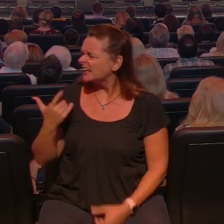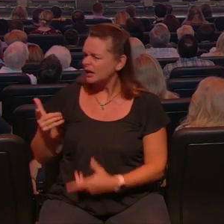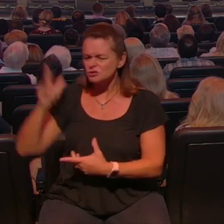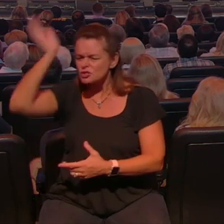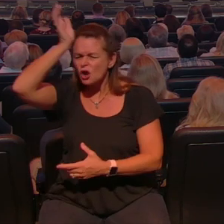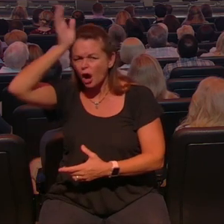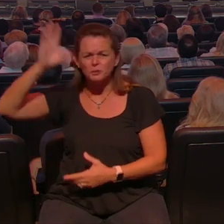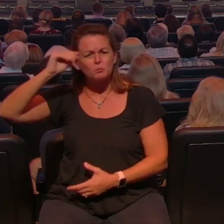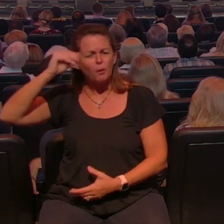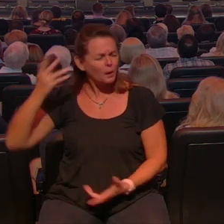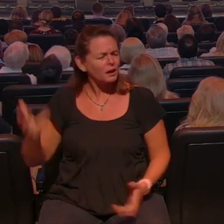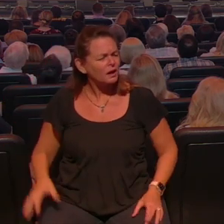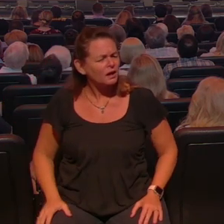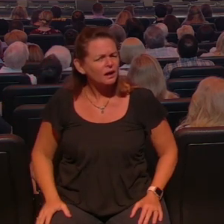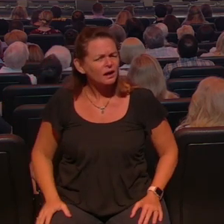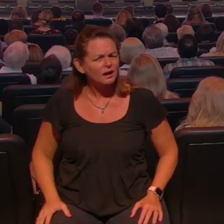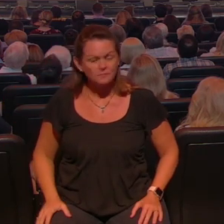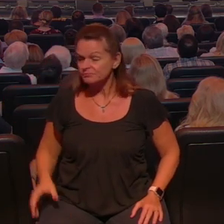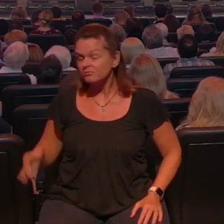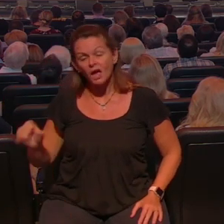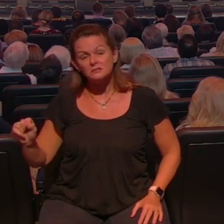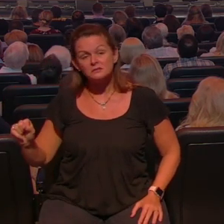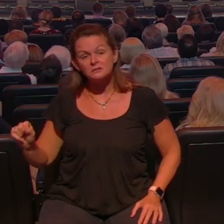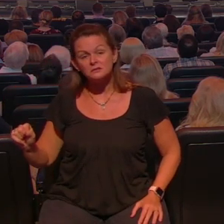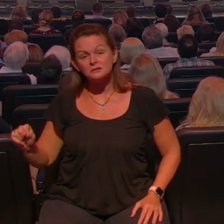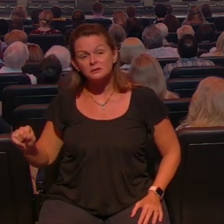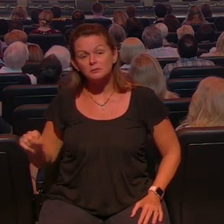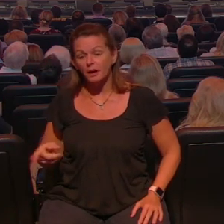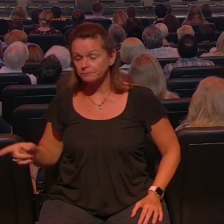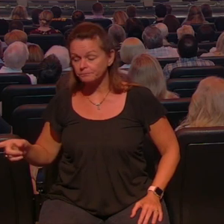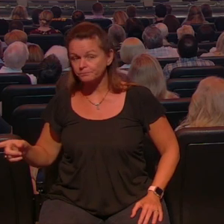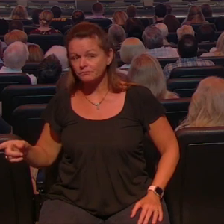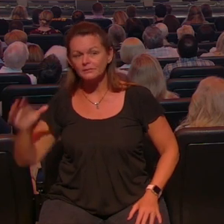and she said he was that was Pastor Robert's son